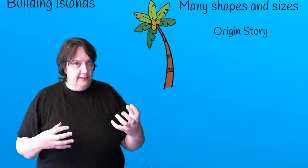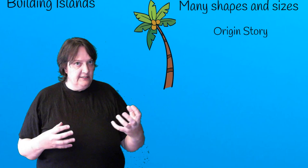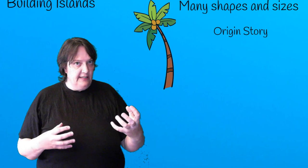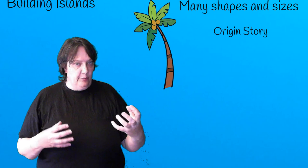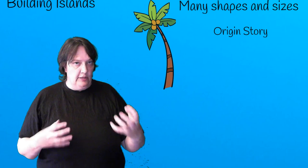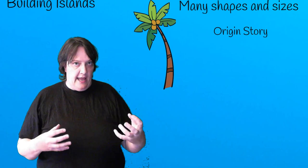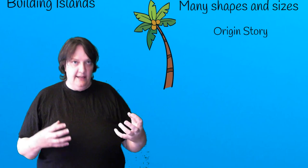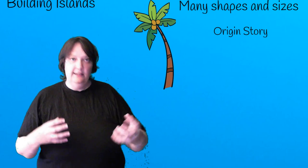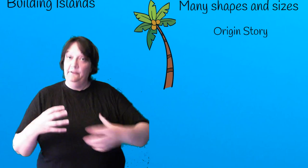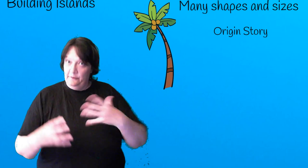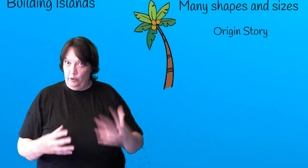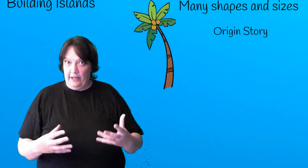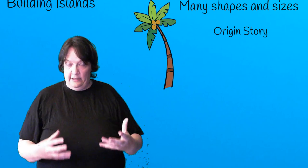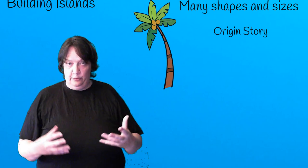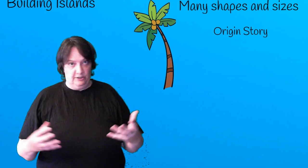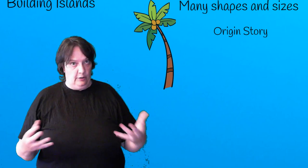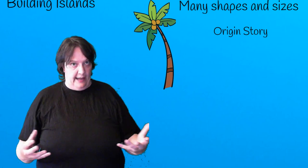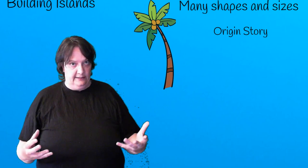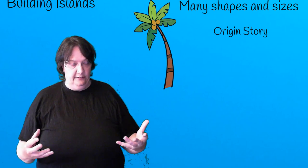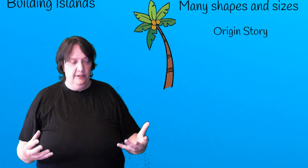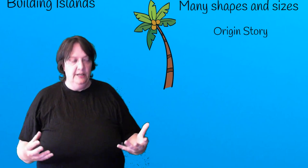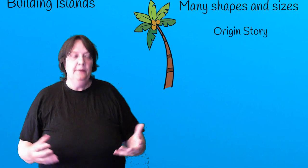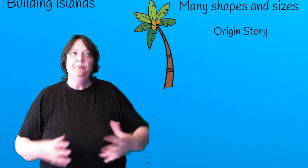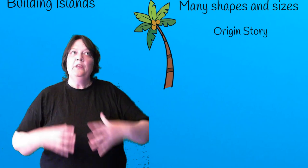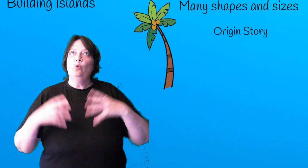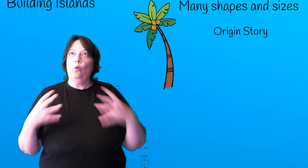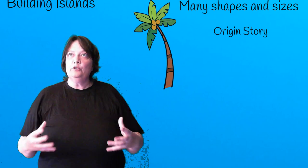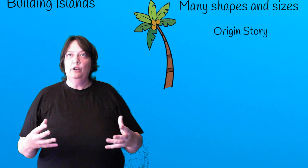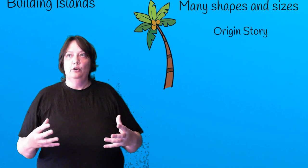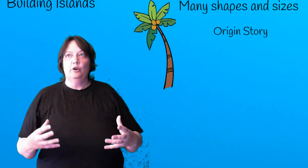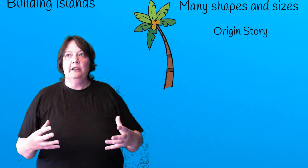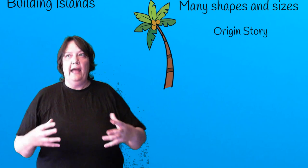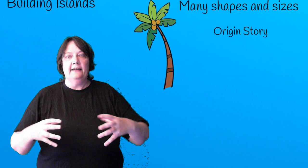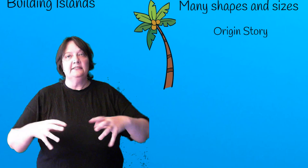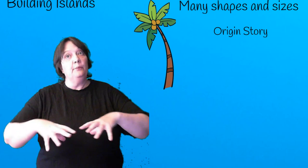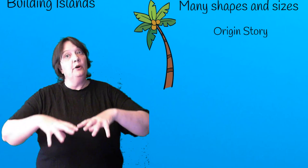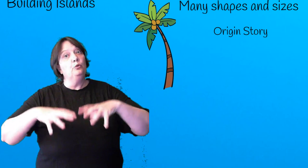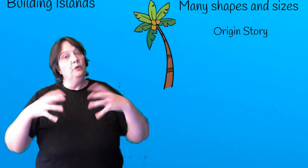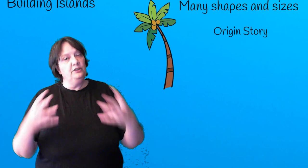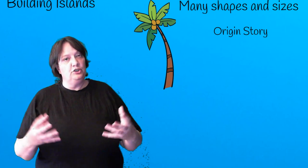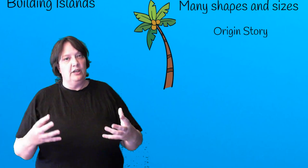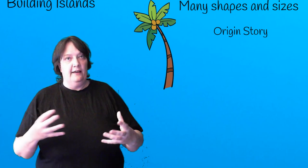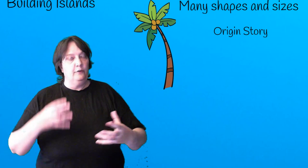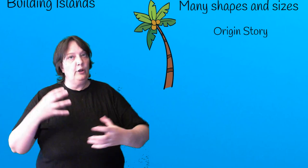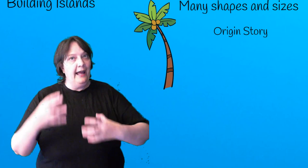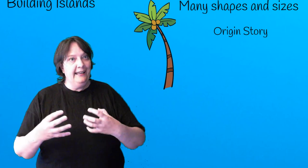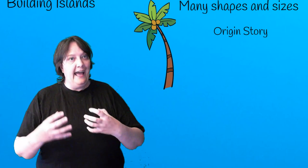unstable land if the volcano is still active. You're also looking at some rich land. Volcanic